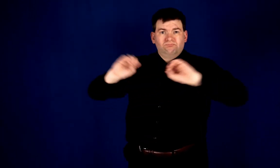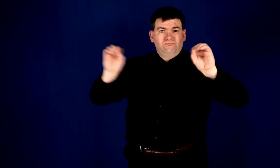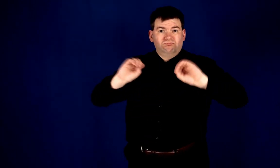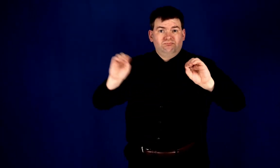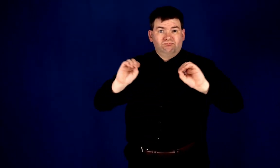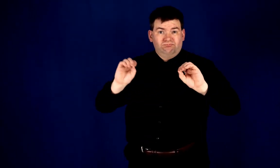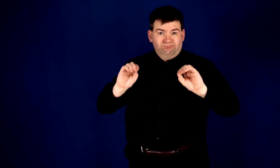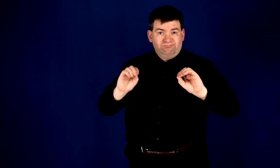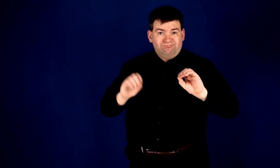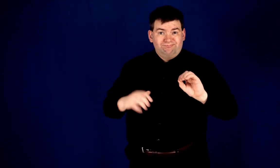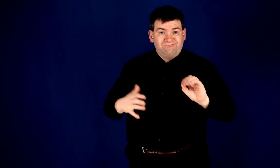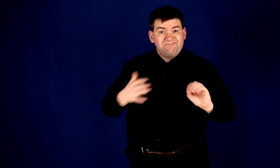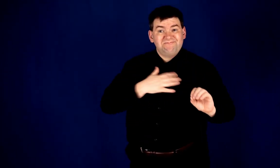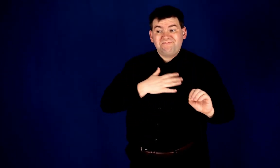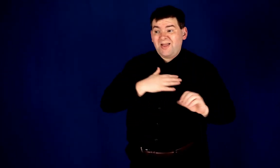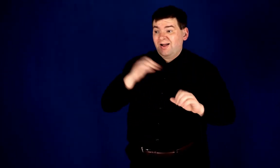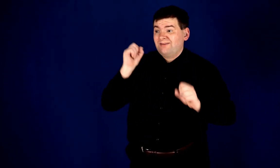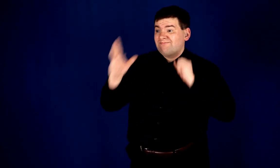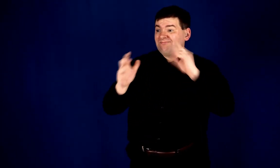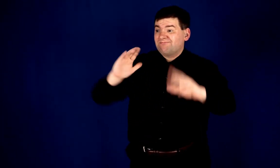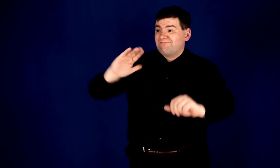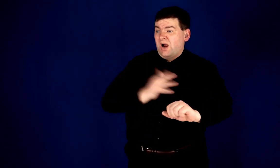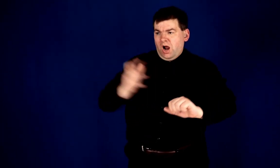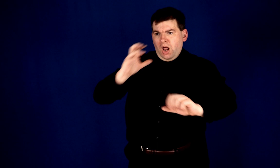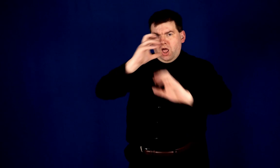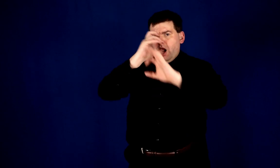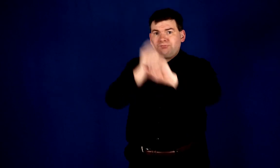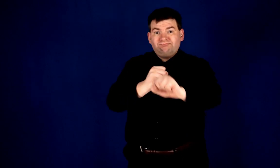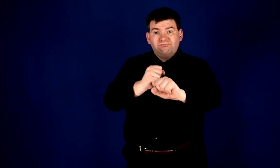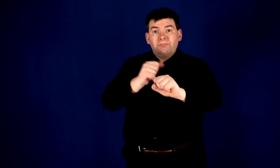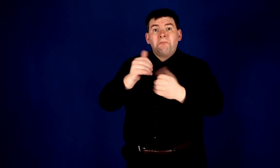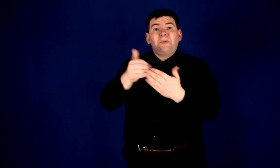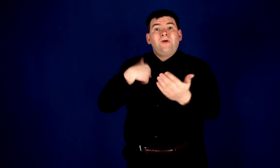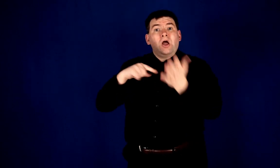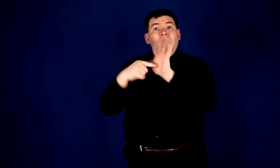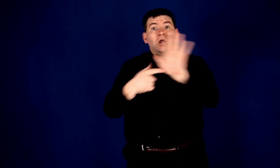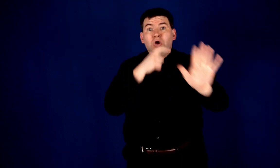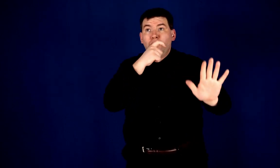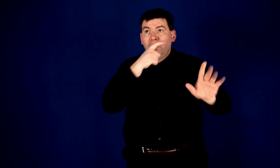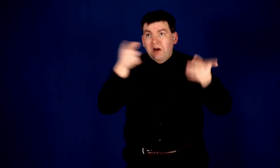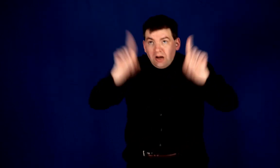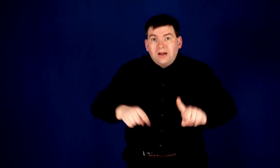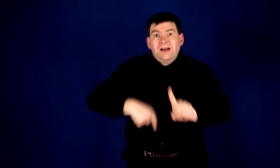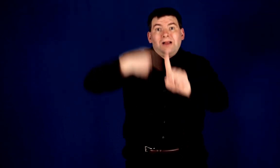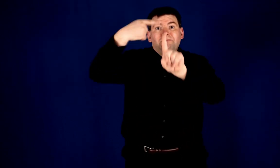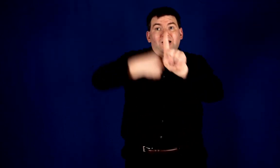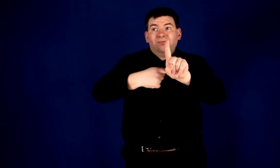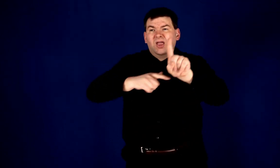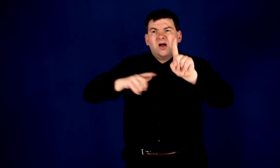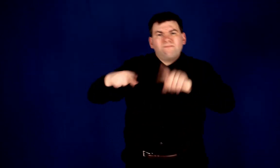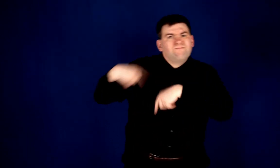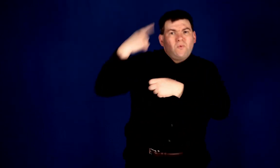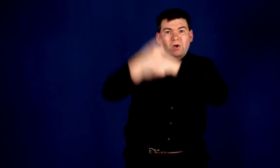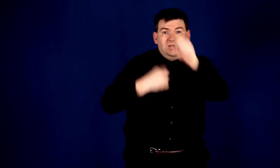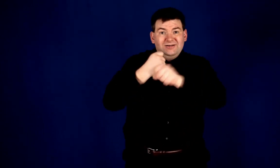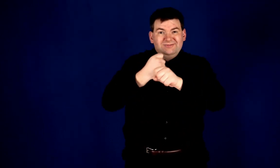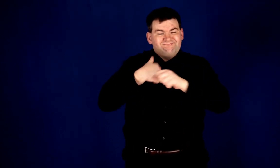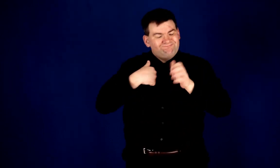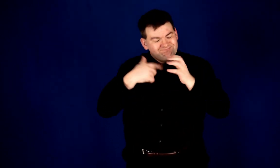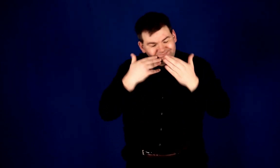our encounter was missed by the camera. My music is enchanting, and before I reveal the artist who will grace the stage next month, I want to extend heartfelt